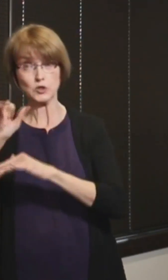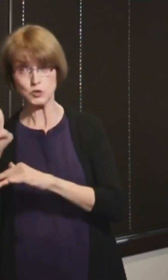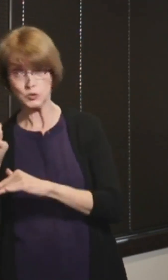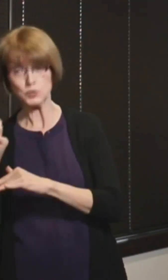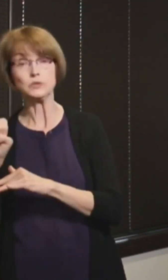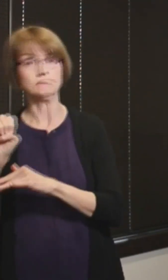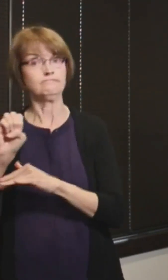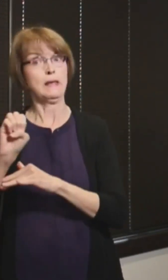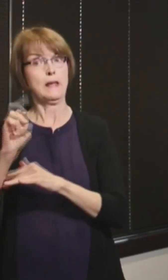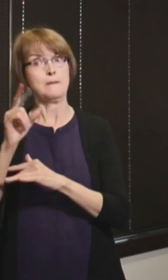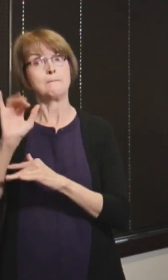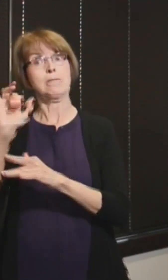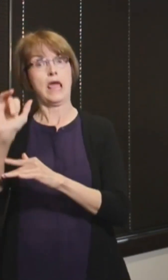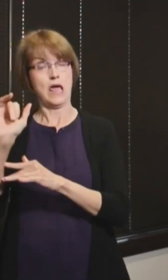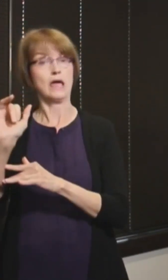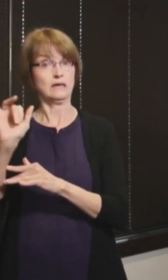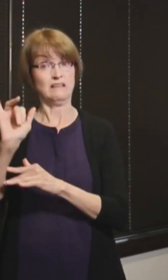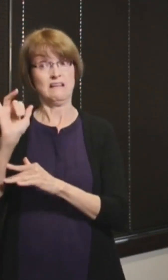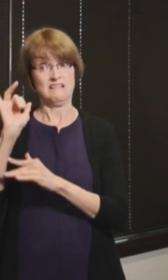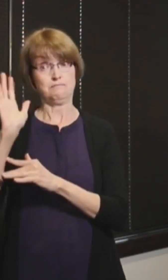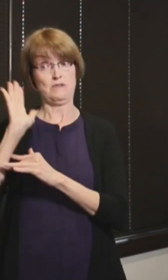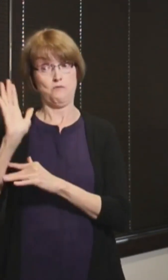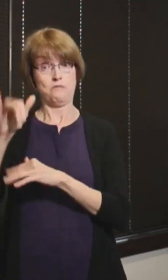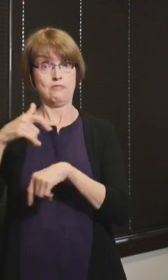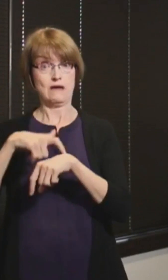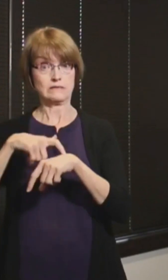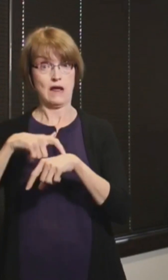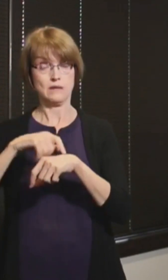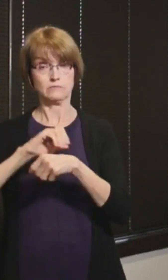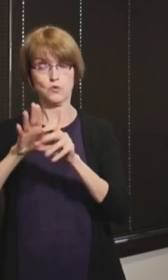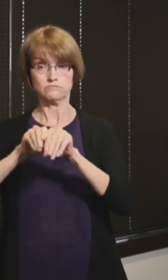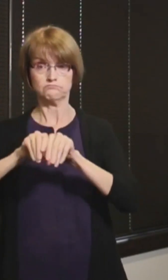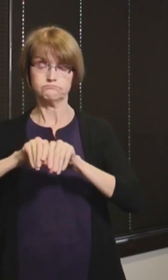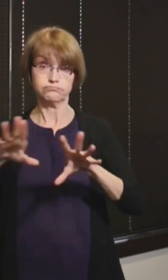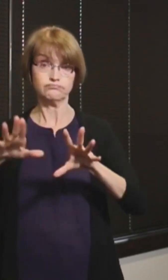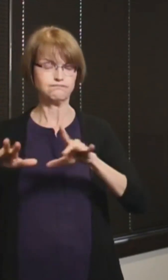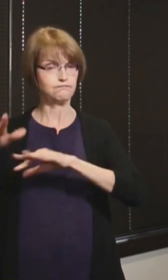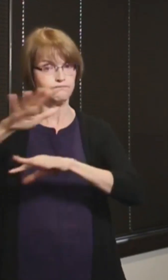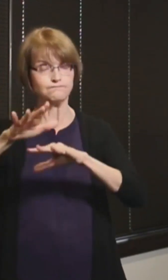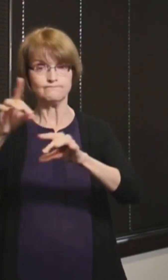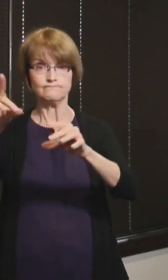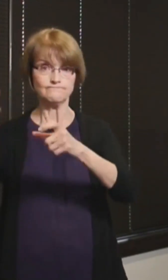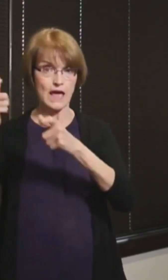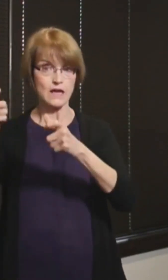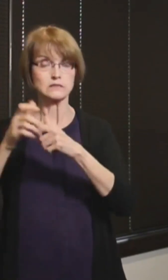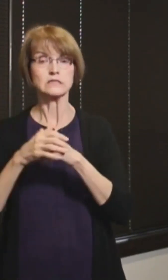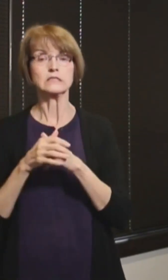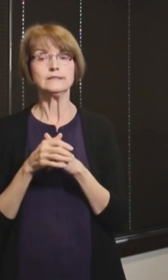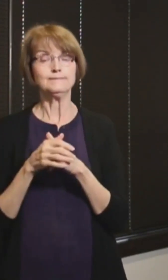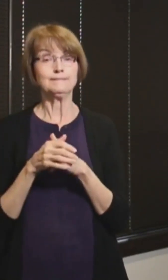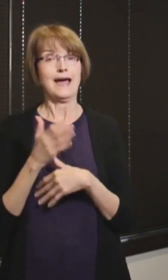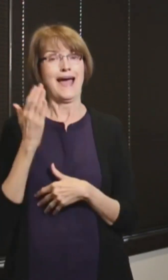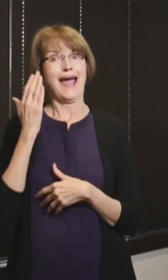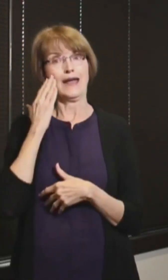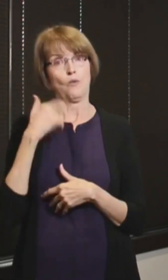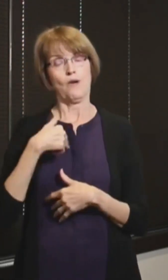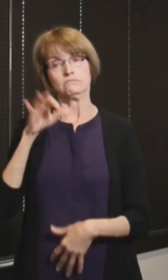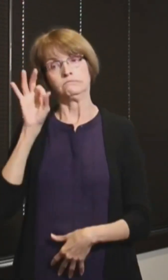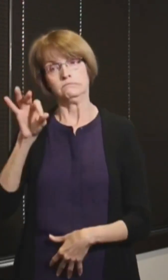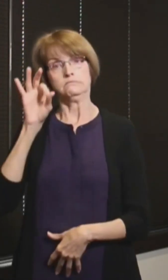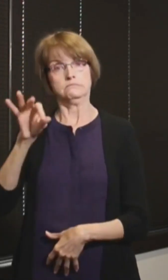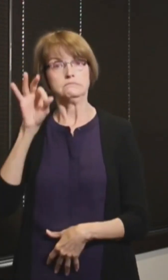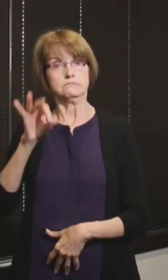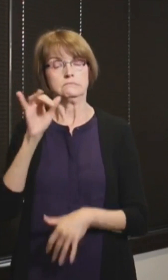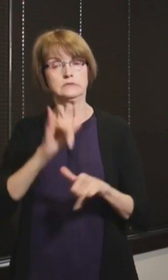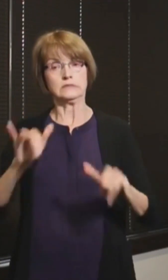virus was spreading at a really rapid rate. I know I sound like a broken record, but that is because we keep seeing the numbers go